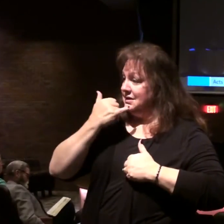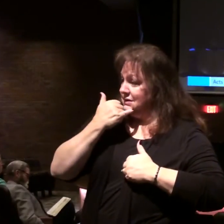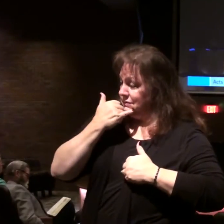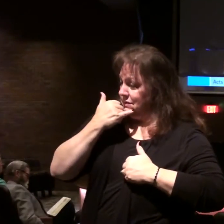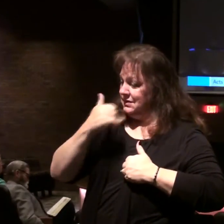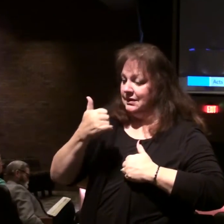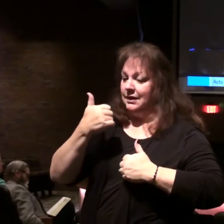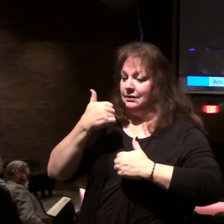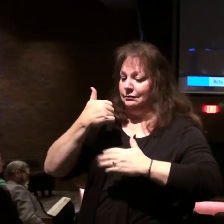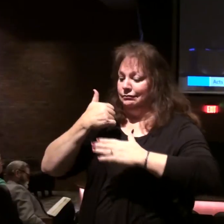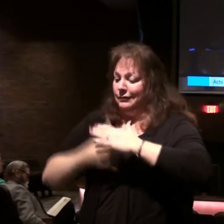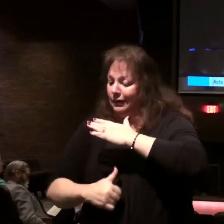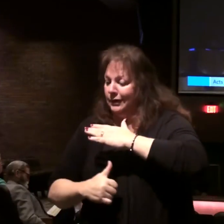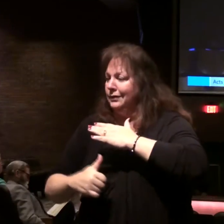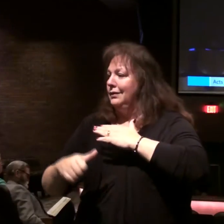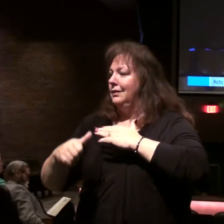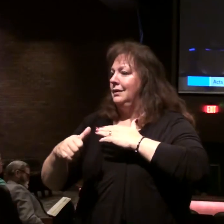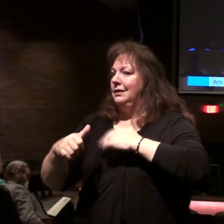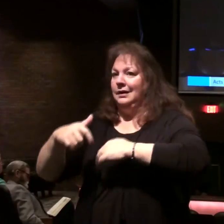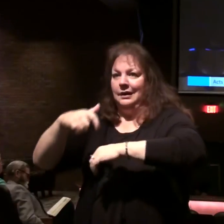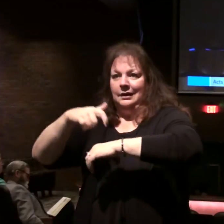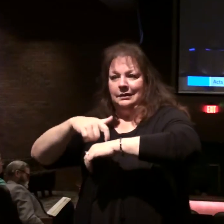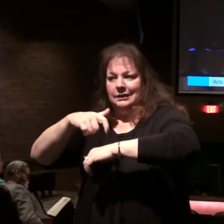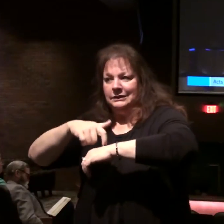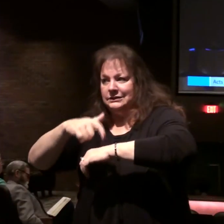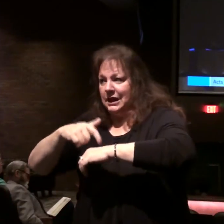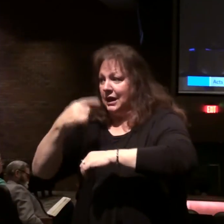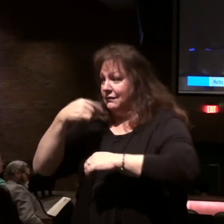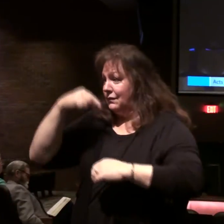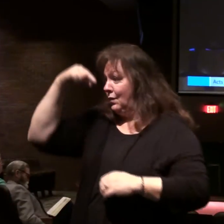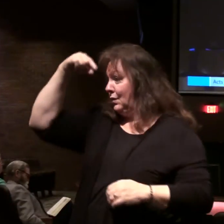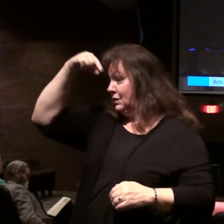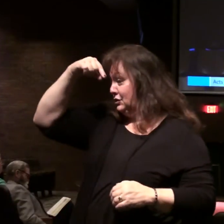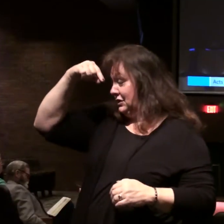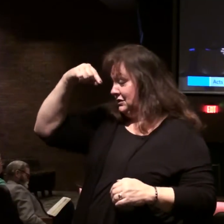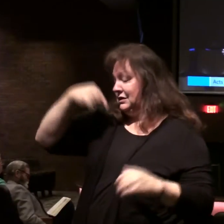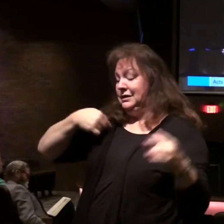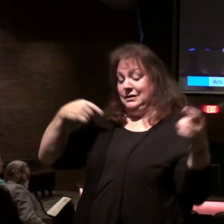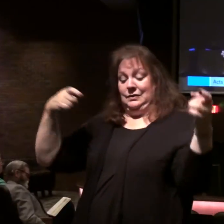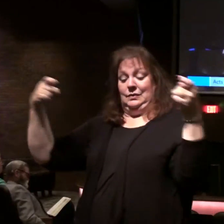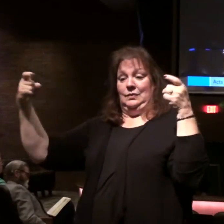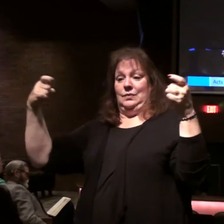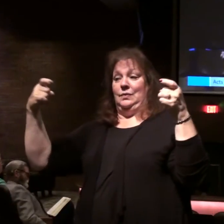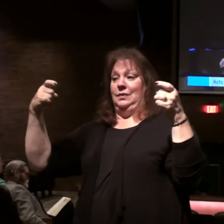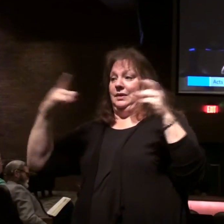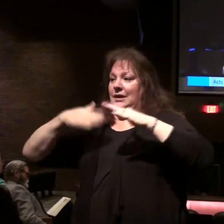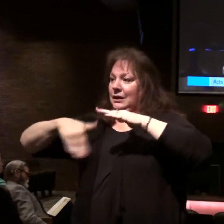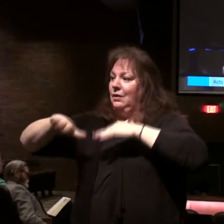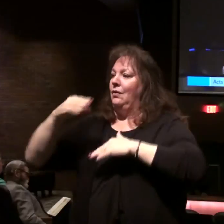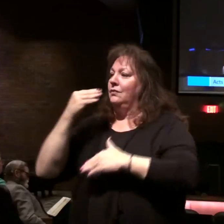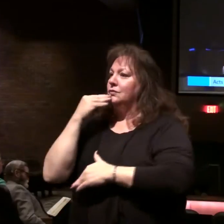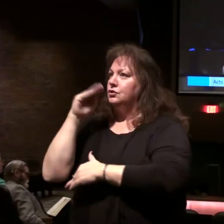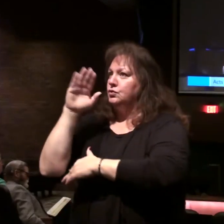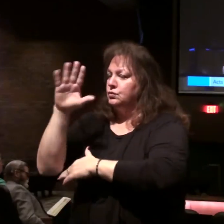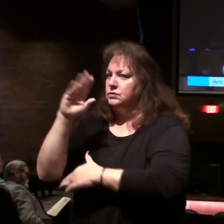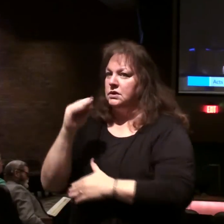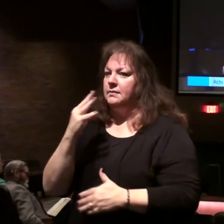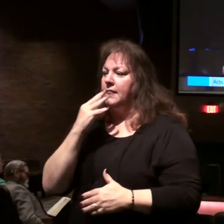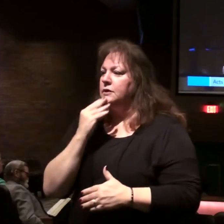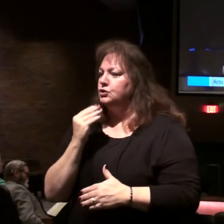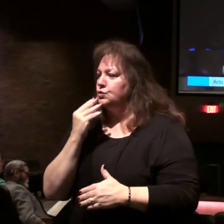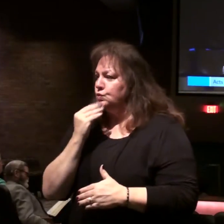nation. The times of the Gentiles ruling over Jerusalem and the Jews